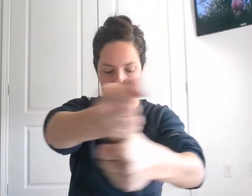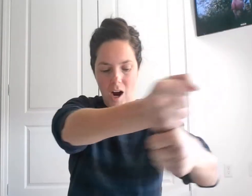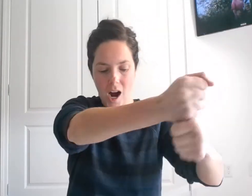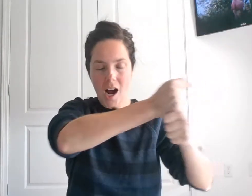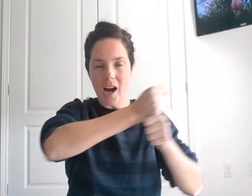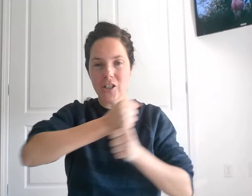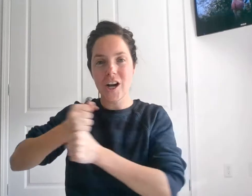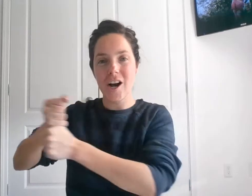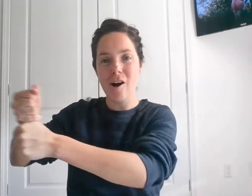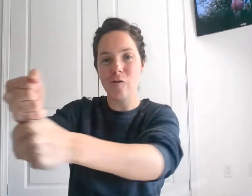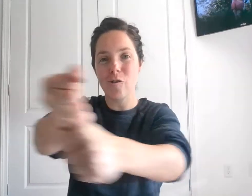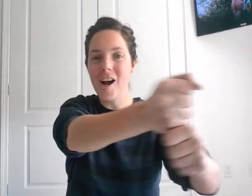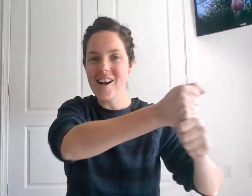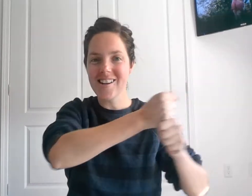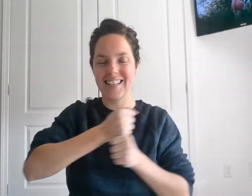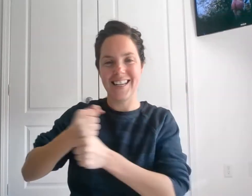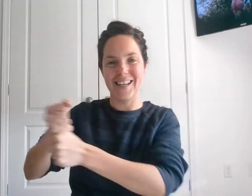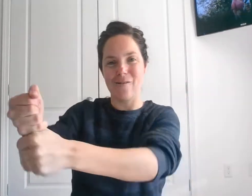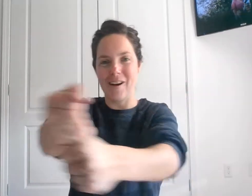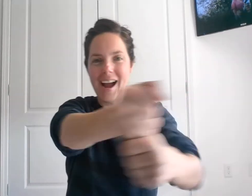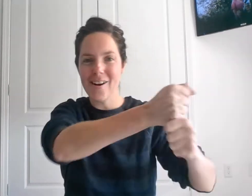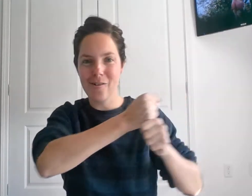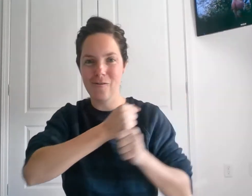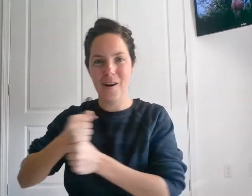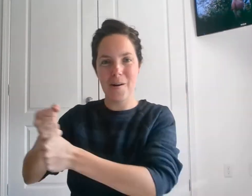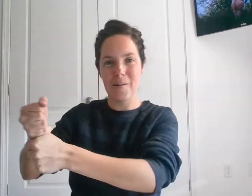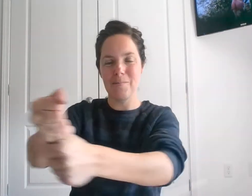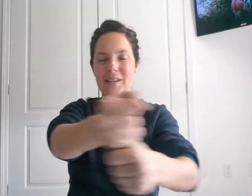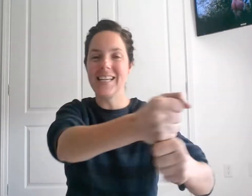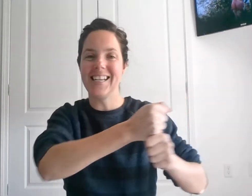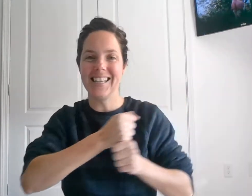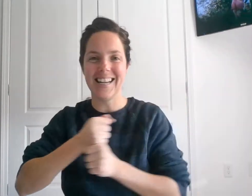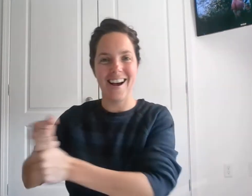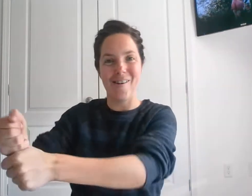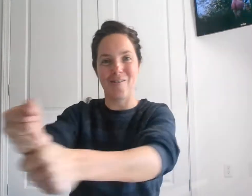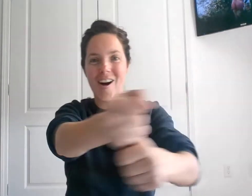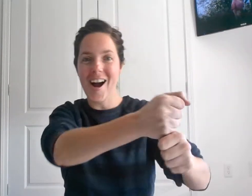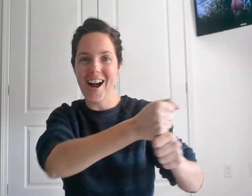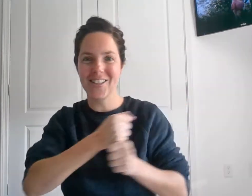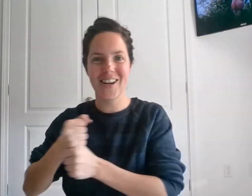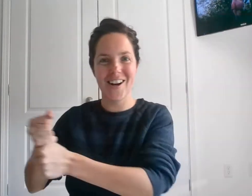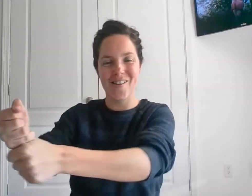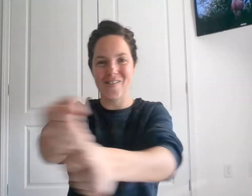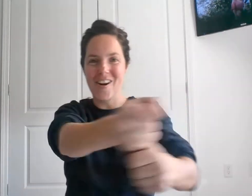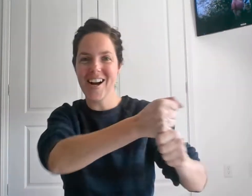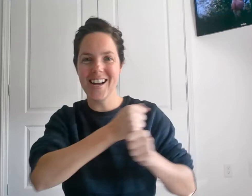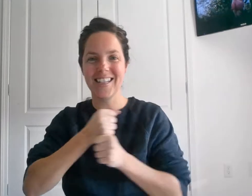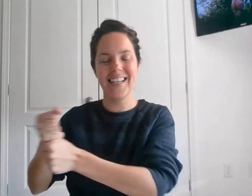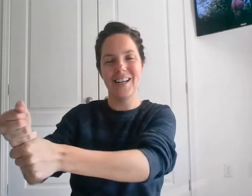Raja Rani Rakhramina. Raja Rani